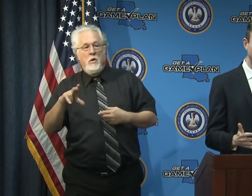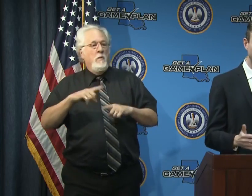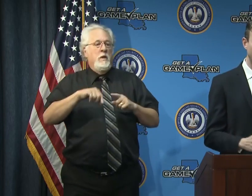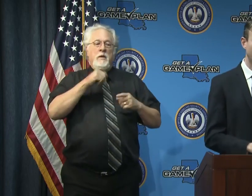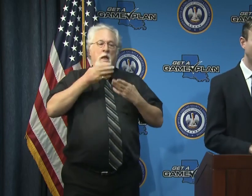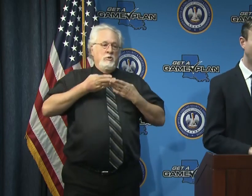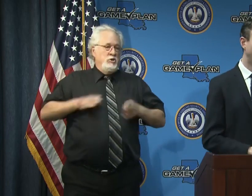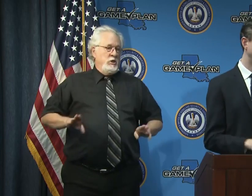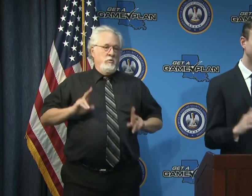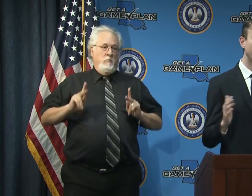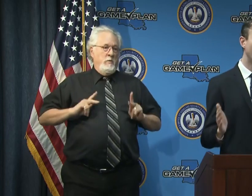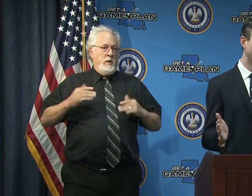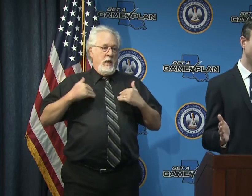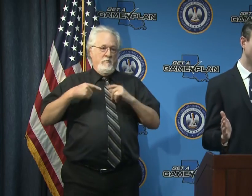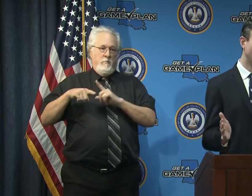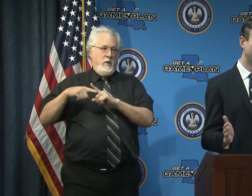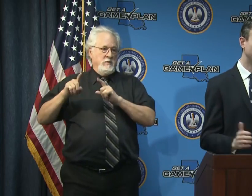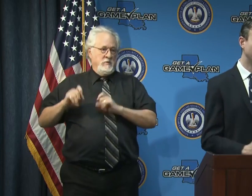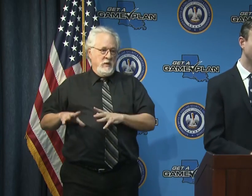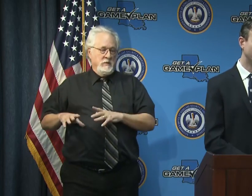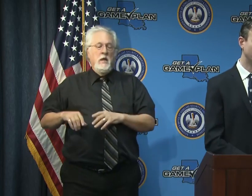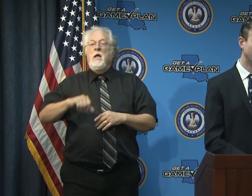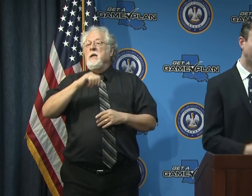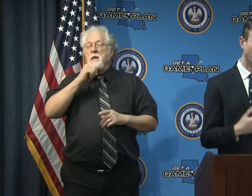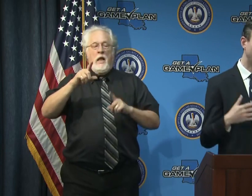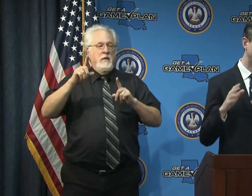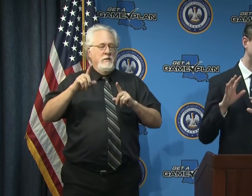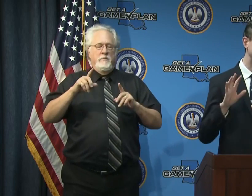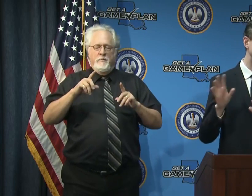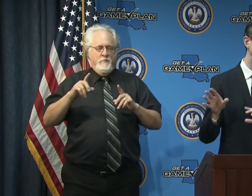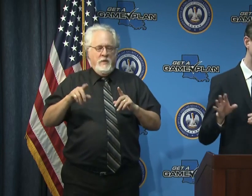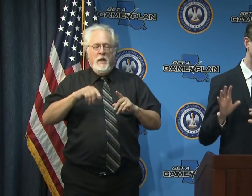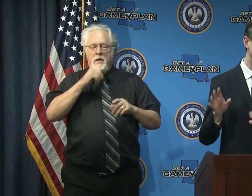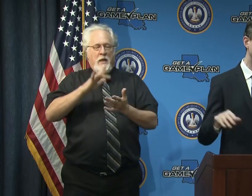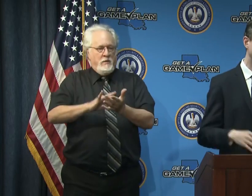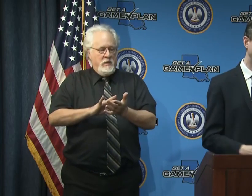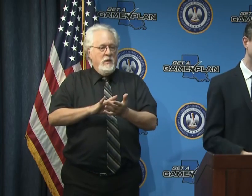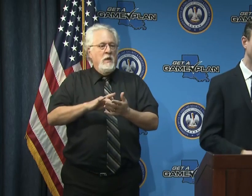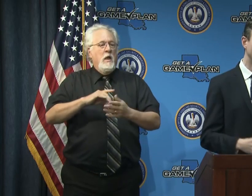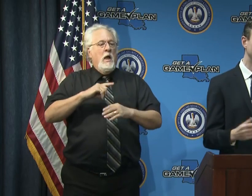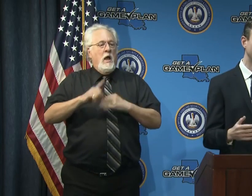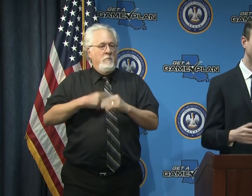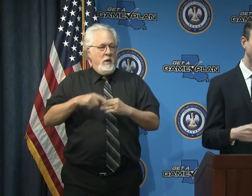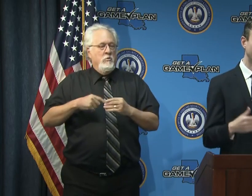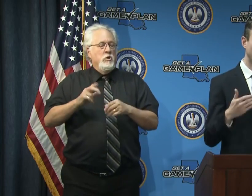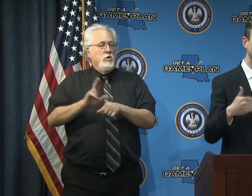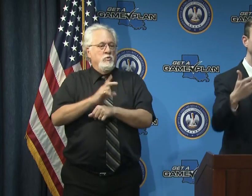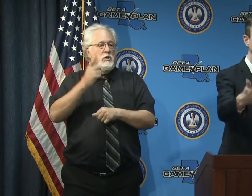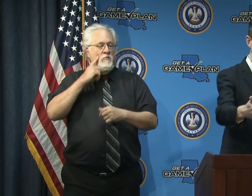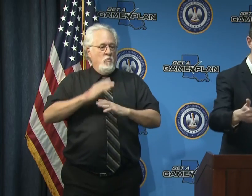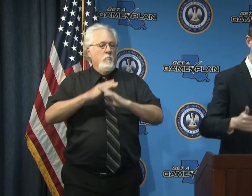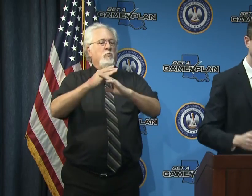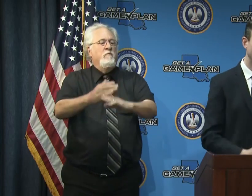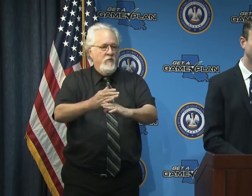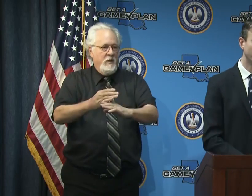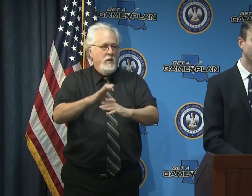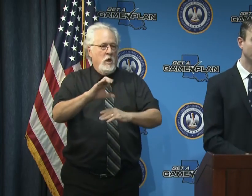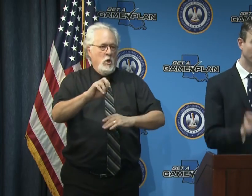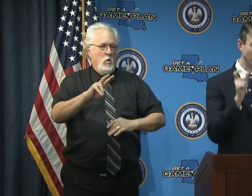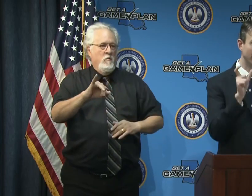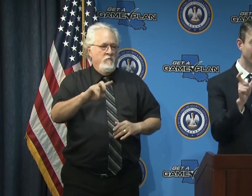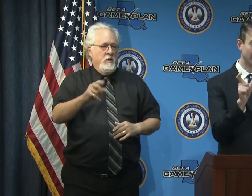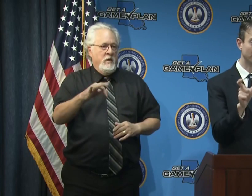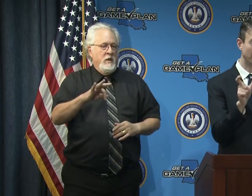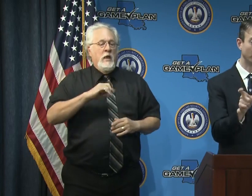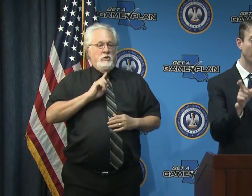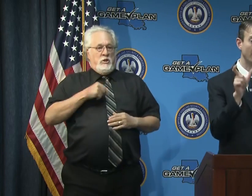a positive test and it's not a drug that's being tested or that at least this data was not about you know using it to prevent somebody from getting infected